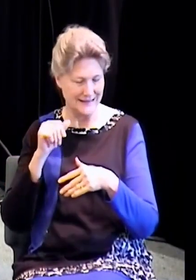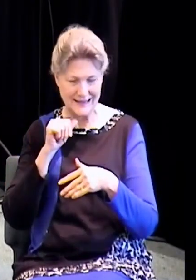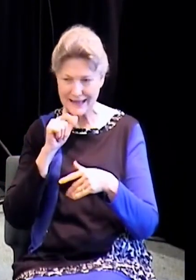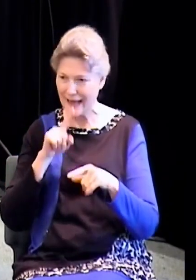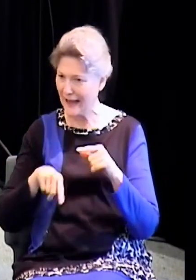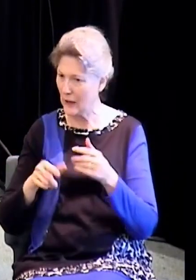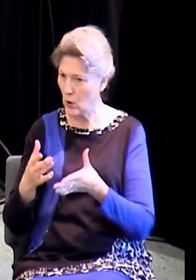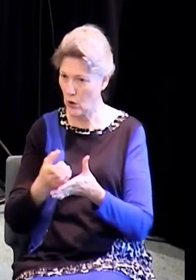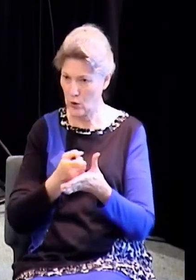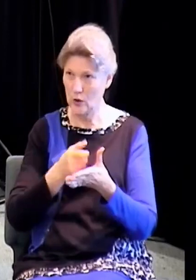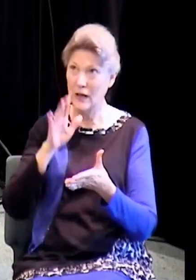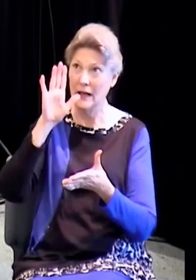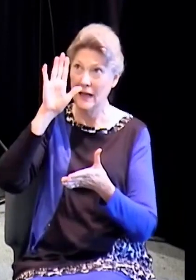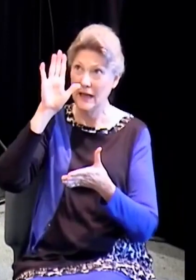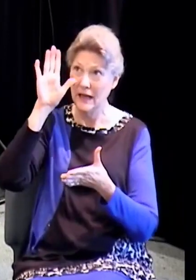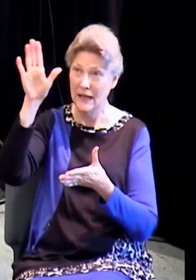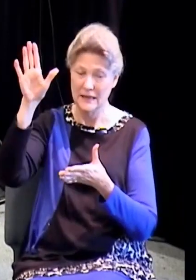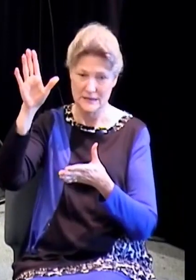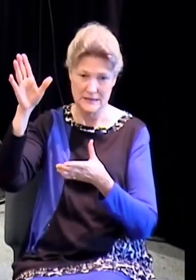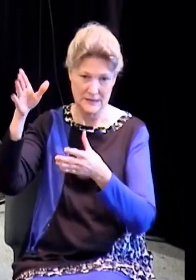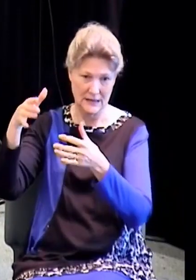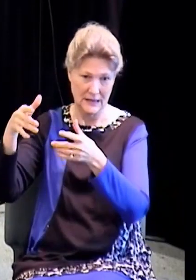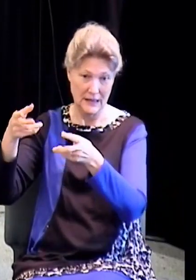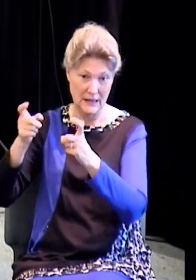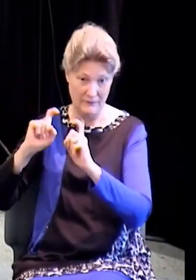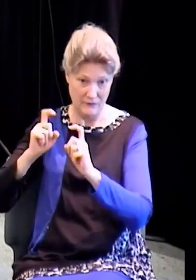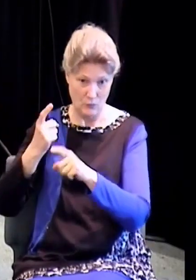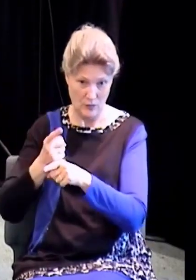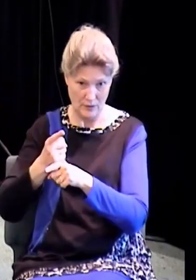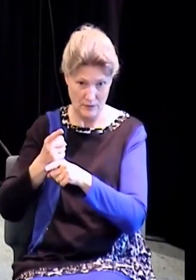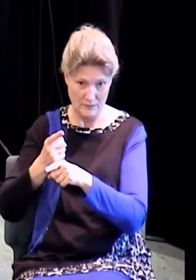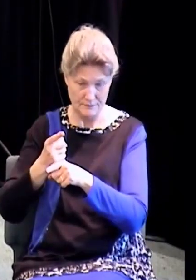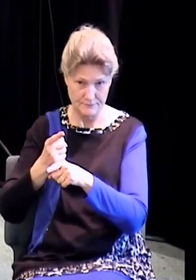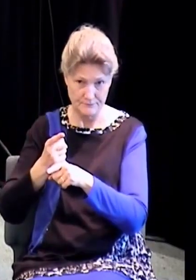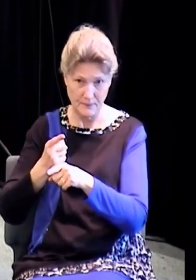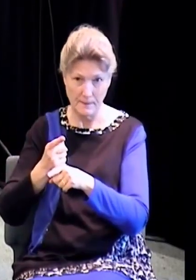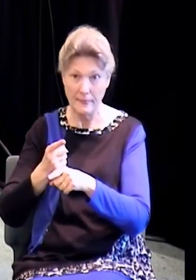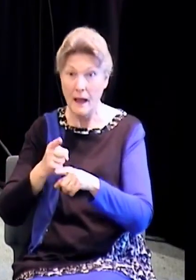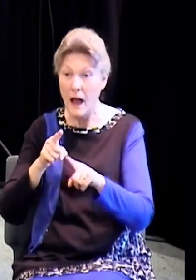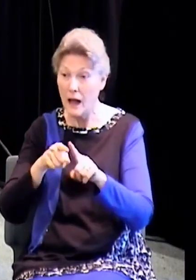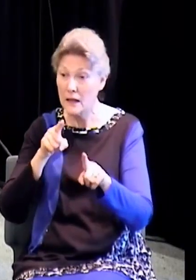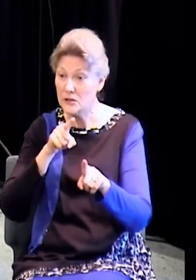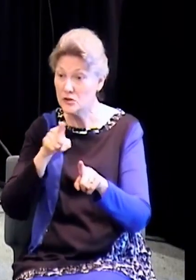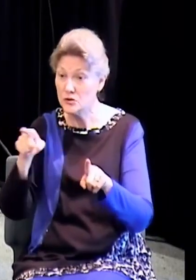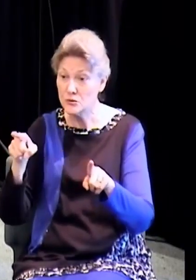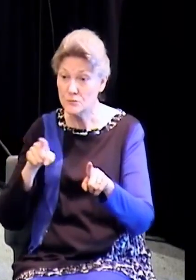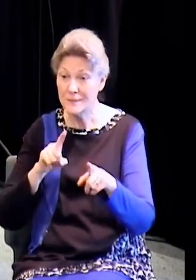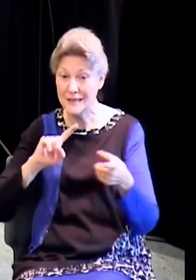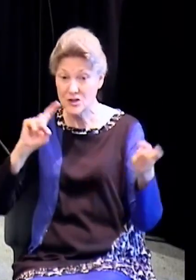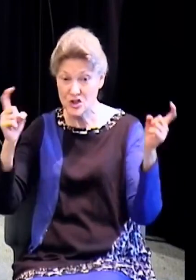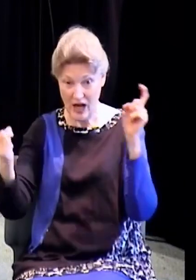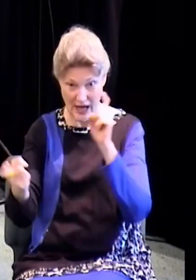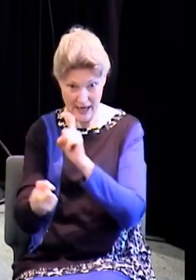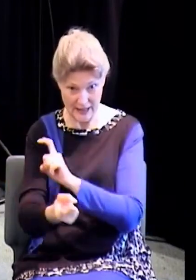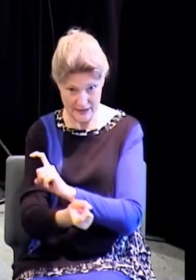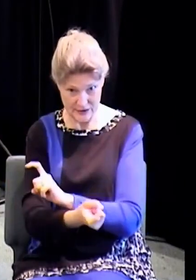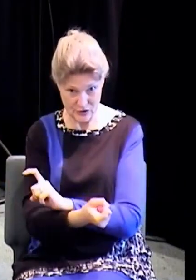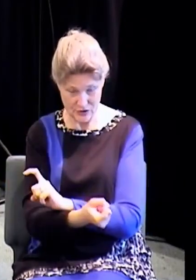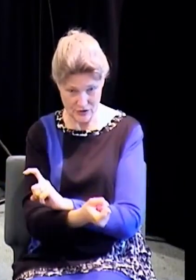unto you, except you be converted. Everyone say changed. Except you be converted and become